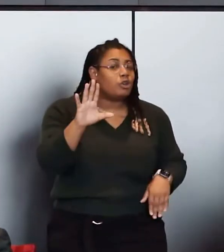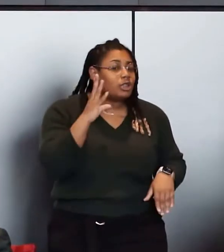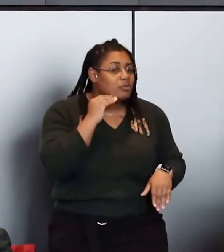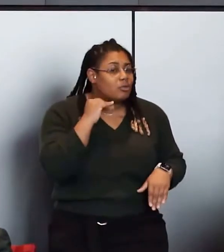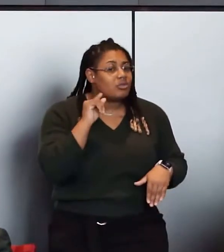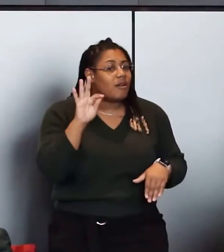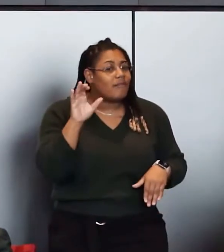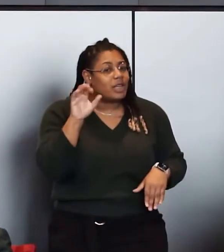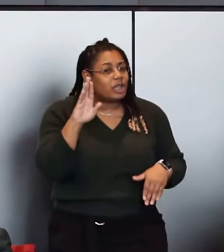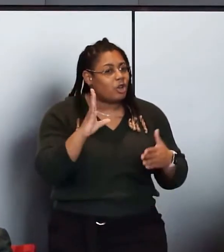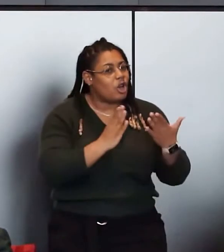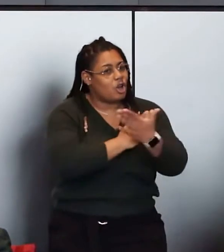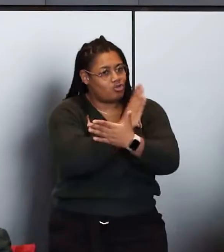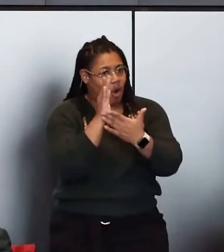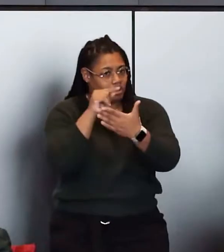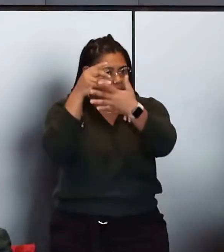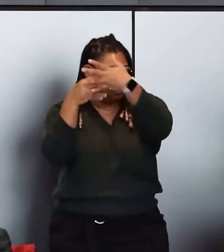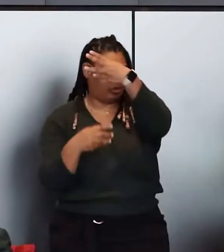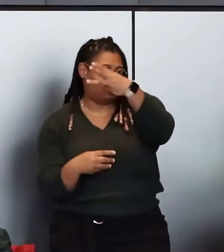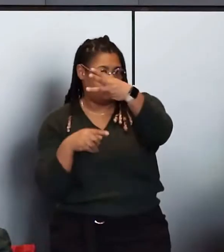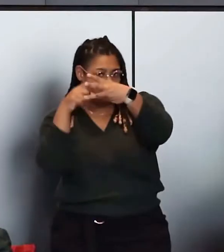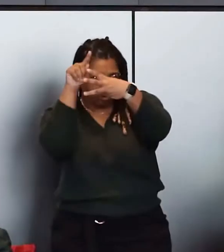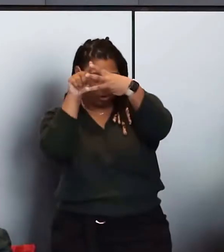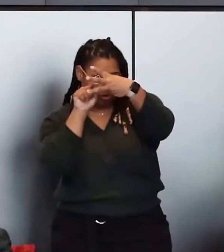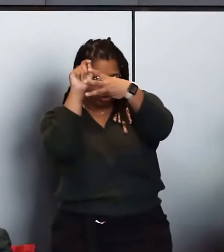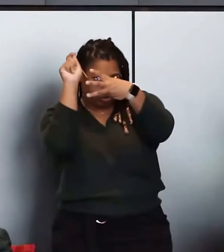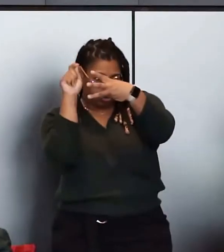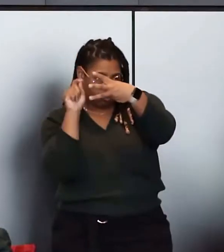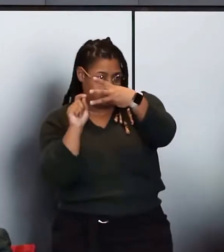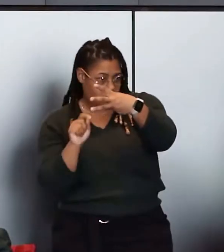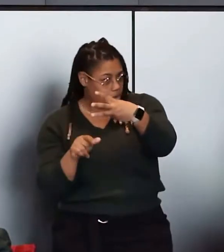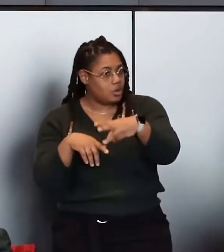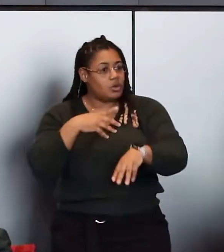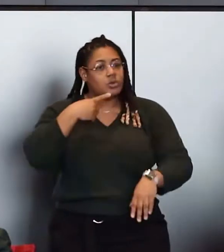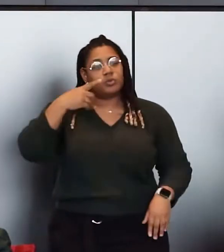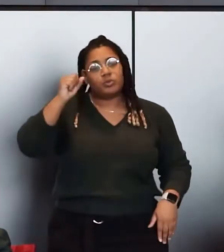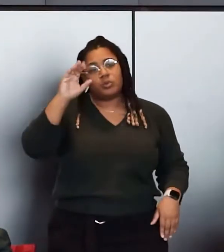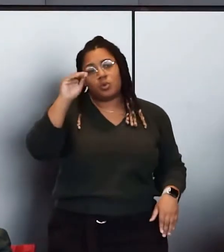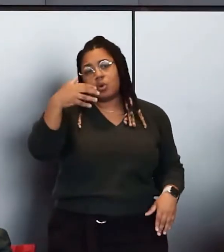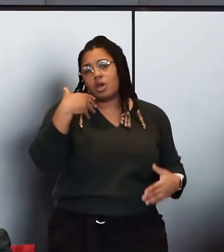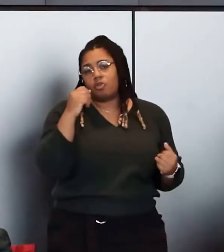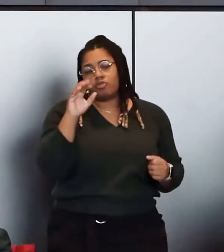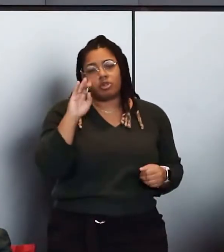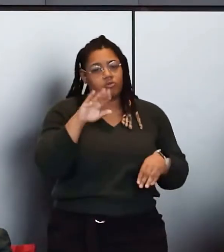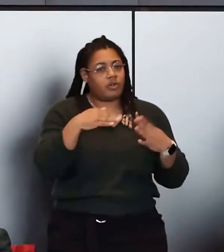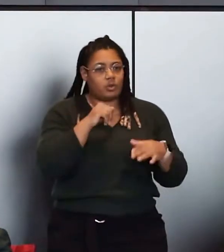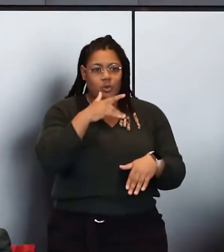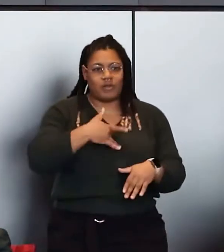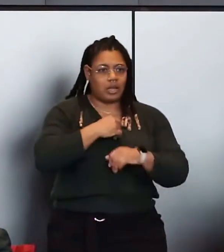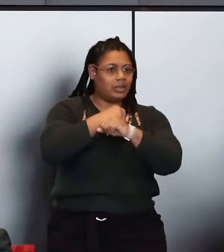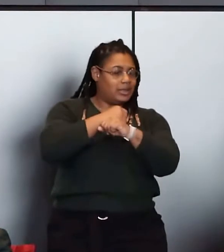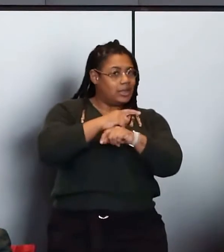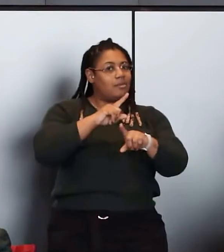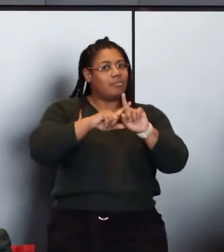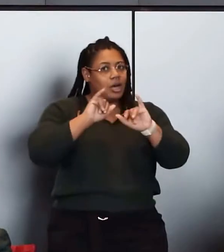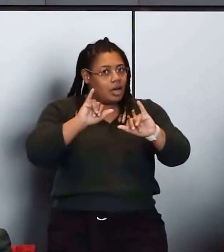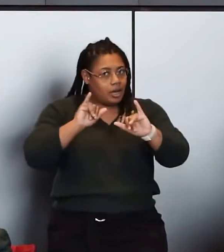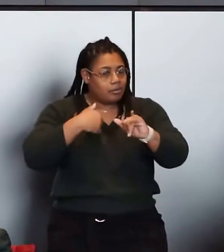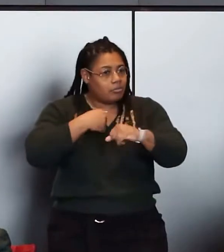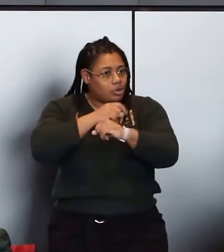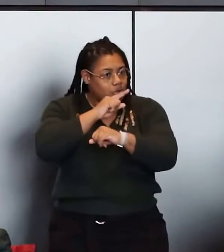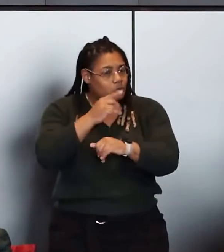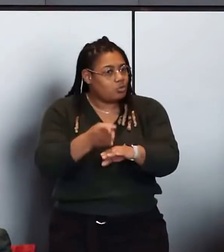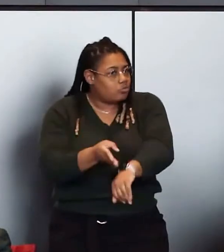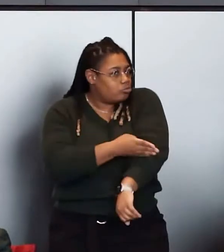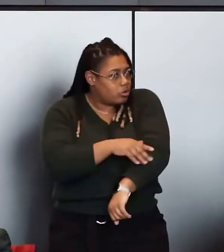across those quality domains, so that health care providers don't feel defensive, but are actually more motivated to leverage quality improvement to address